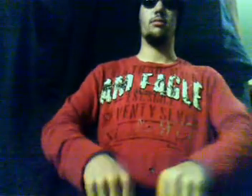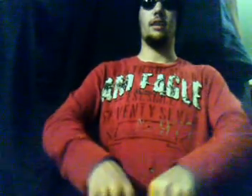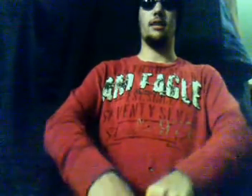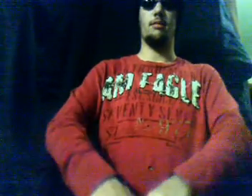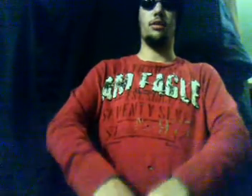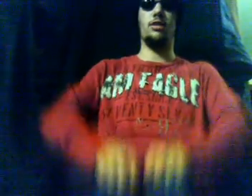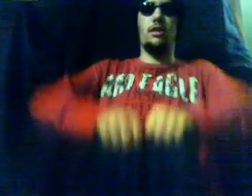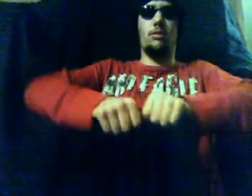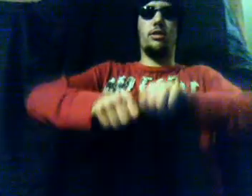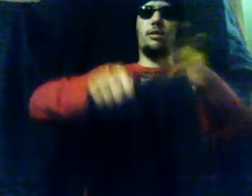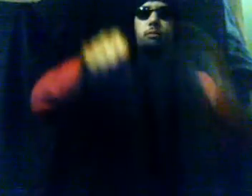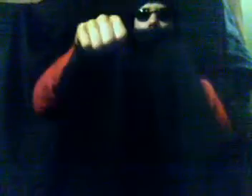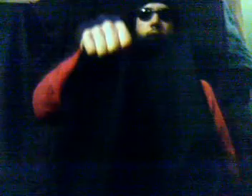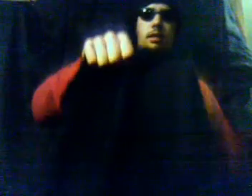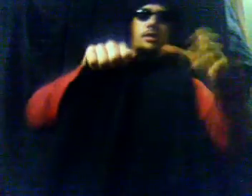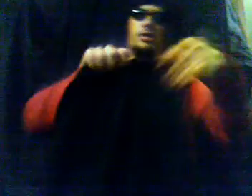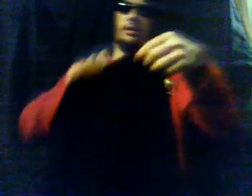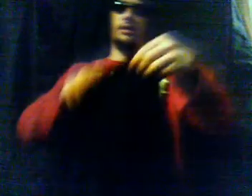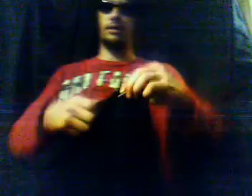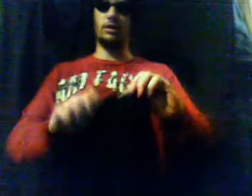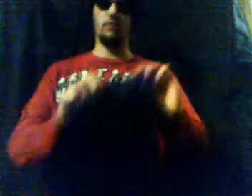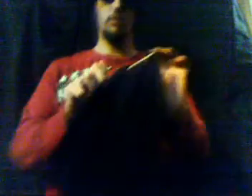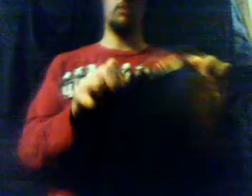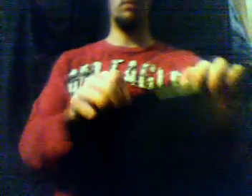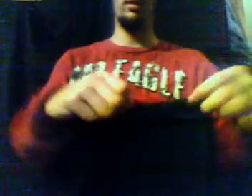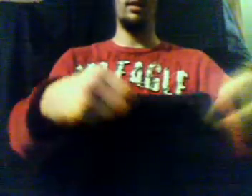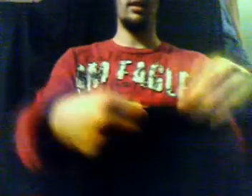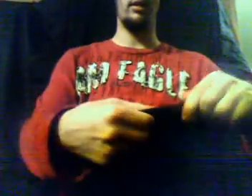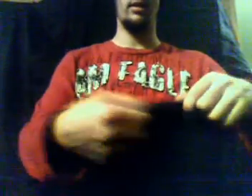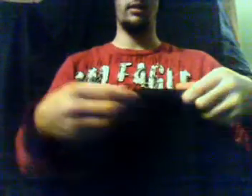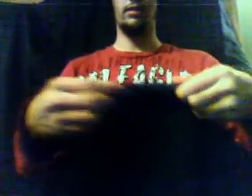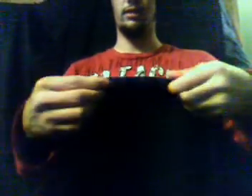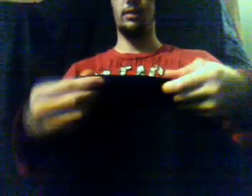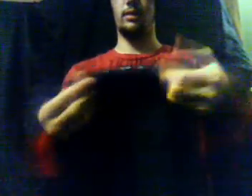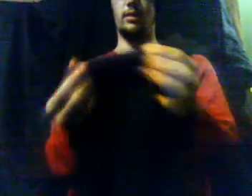cushion, not that much. And I'm going to attempt to bend it, like you can still see the nail here, see?